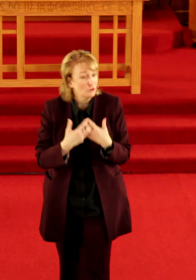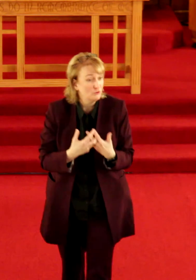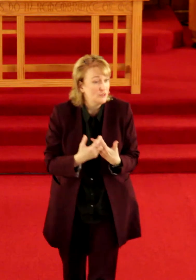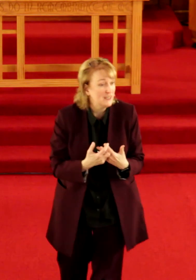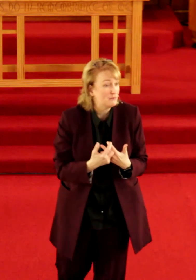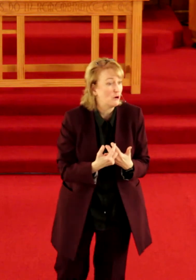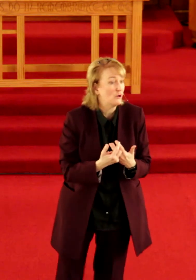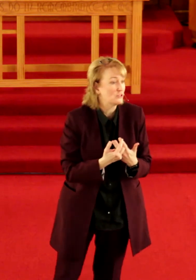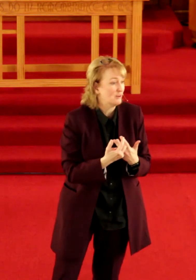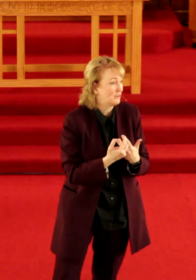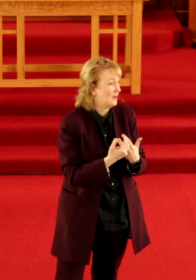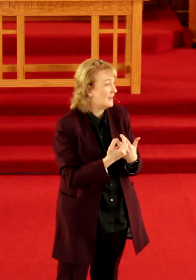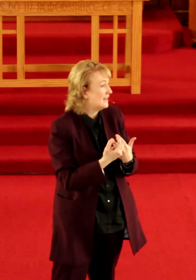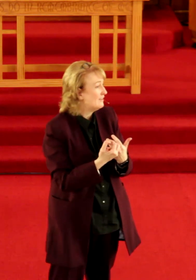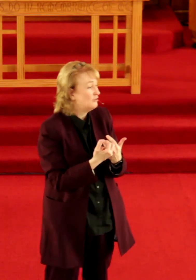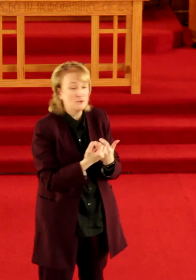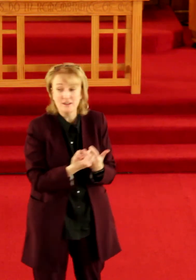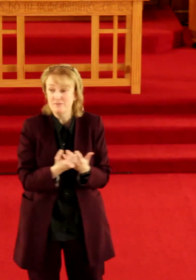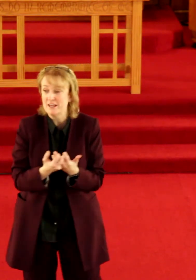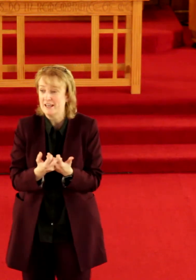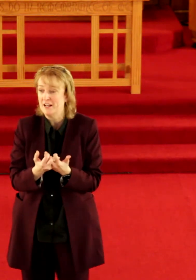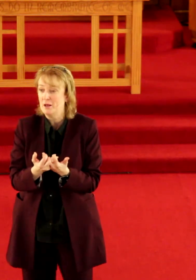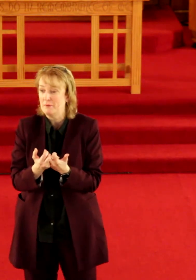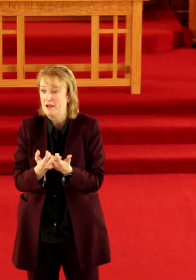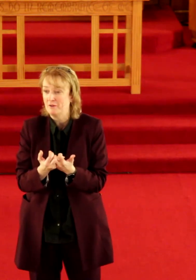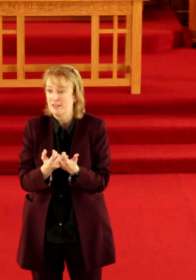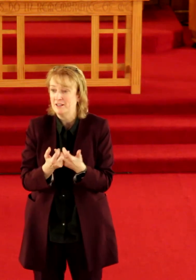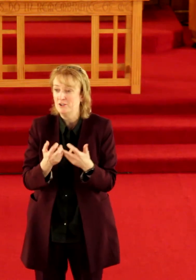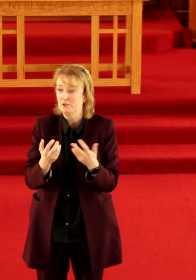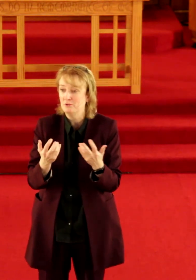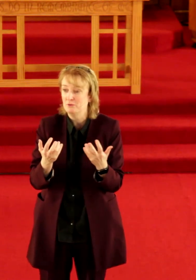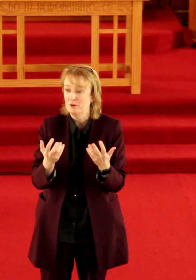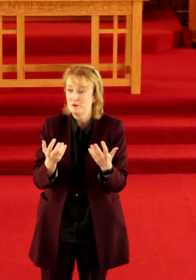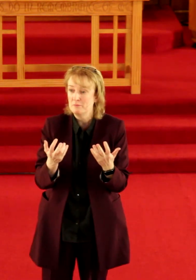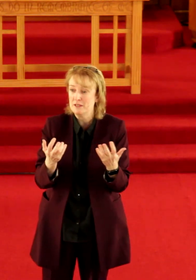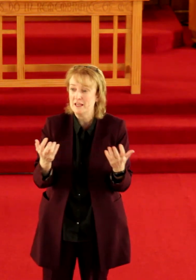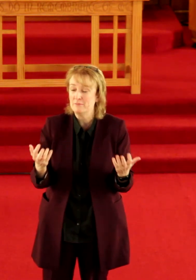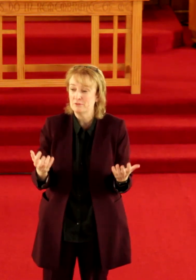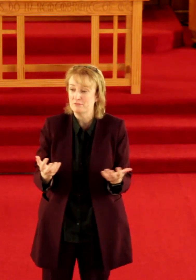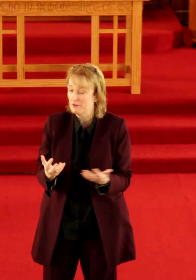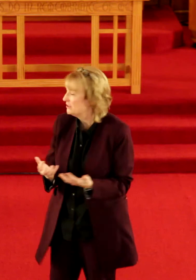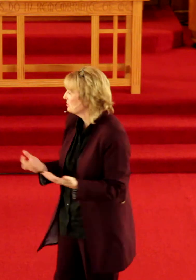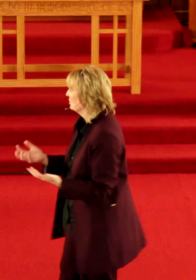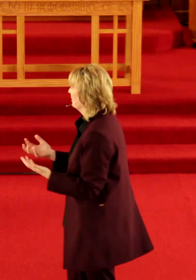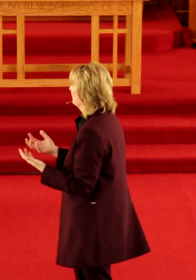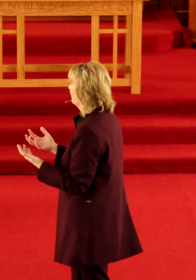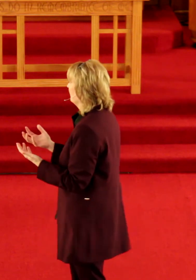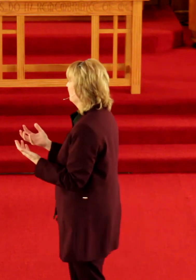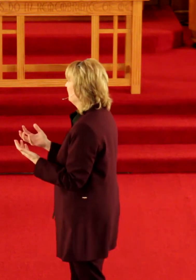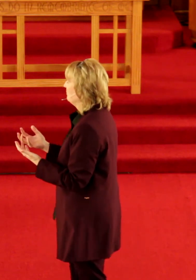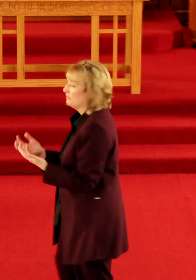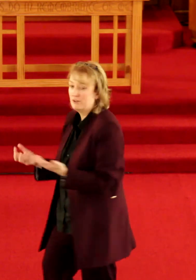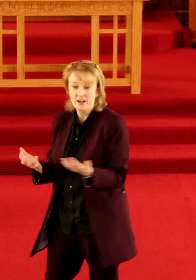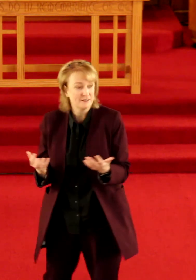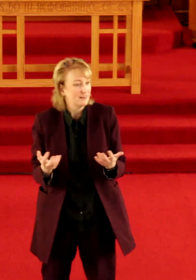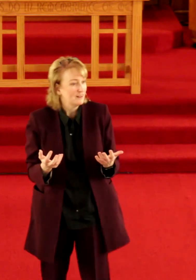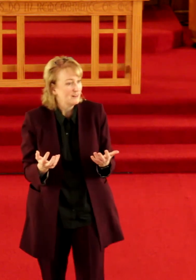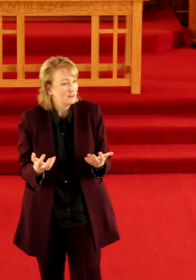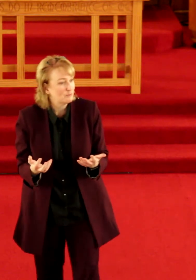unique parts of God and if you give that up how can you be able to function if you're not the